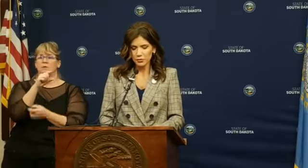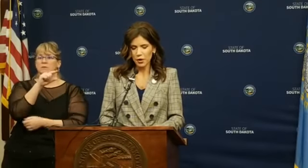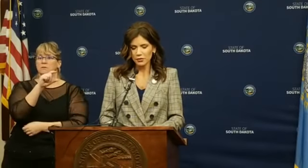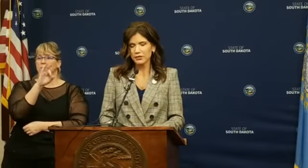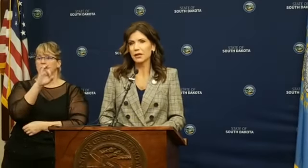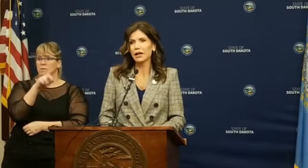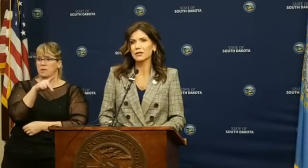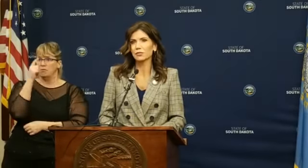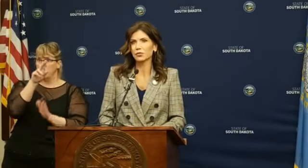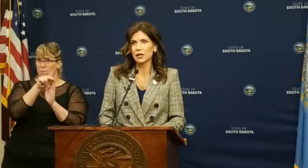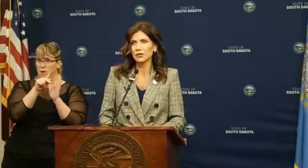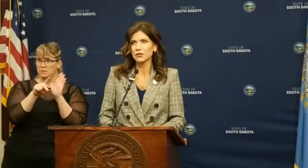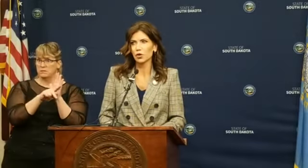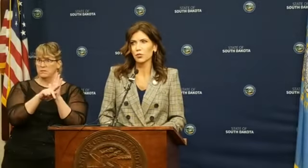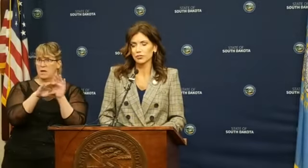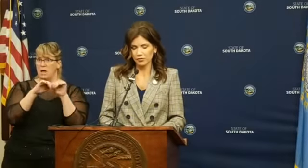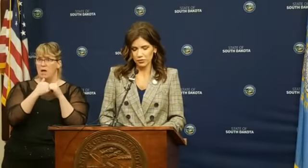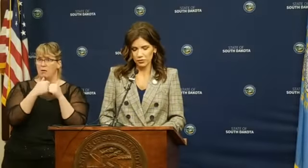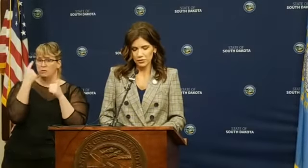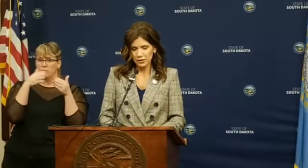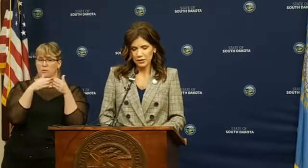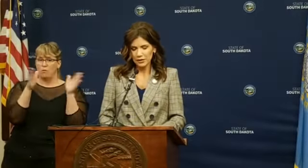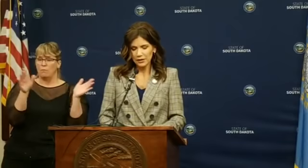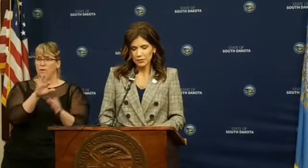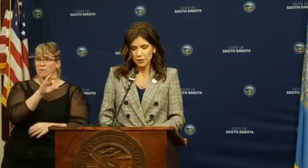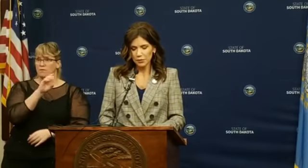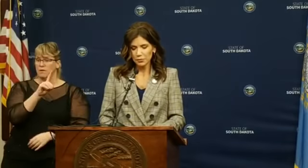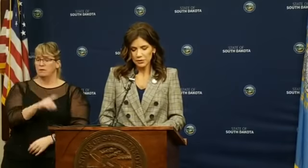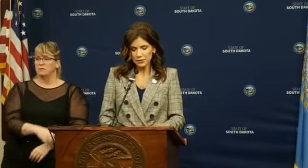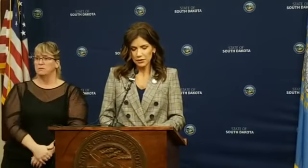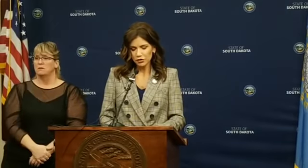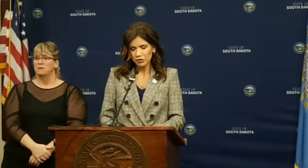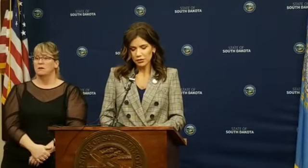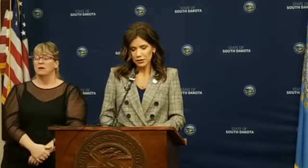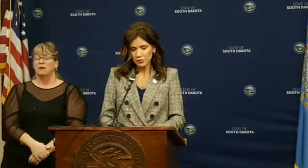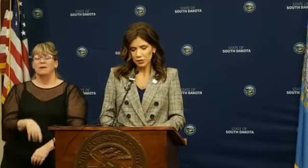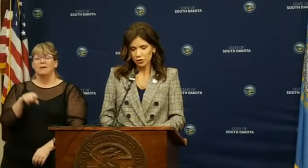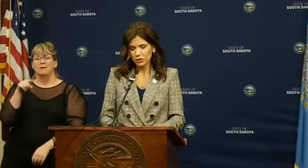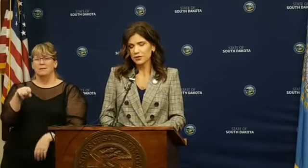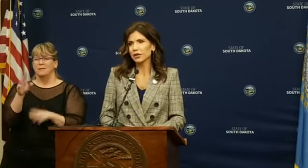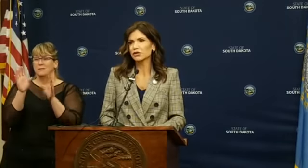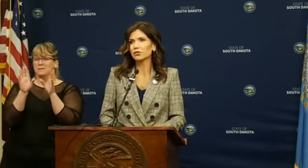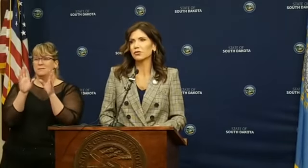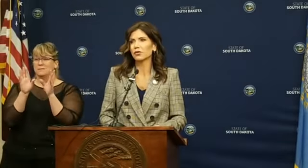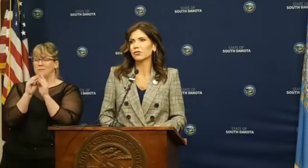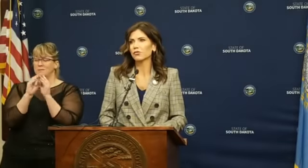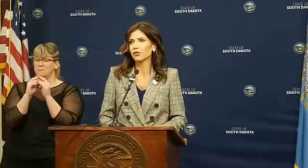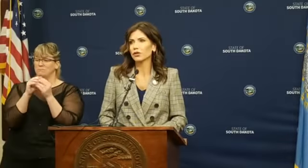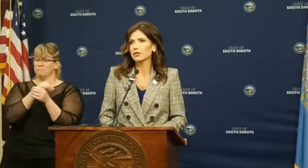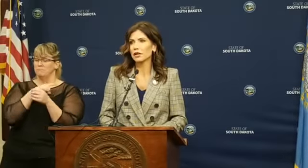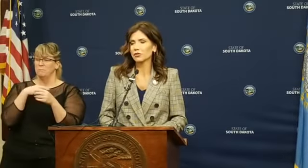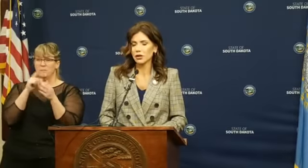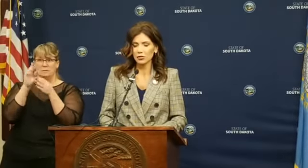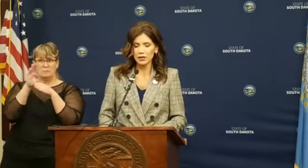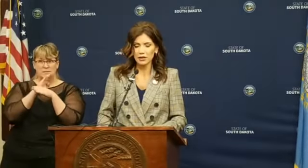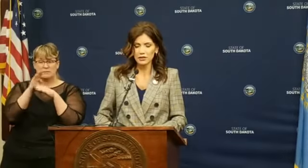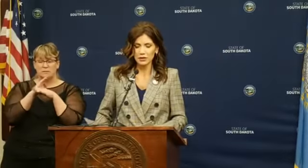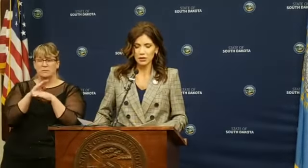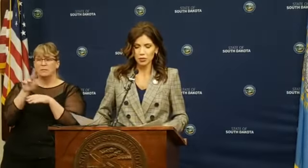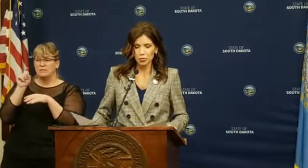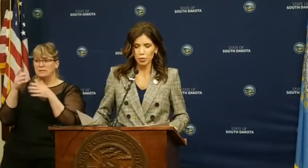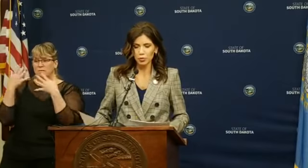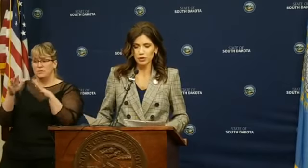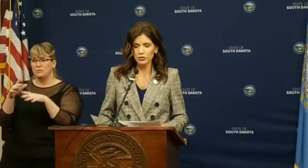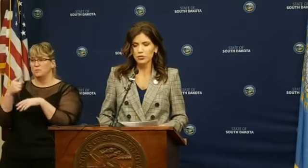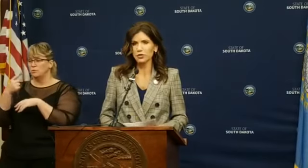Fish, and Parks' policy as it pertains to open fields. It's been a busy session. It's been a good session. There are a few things to iron out yet,